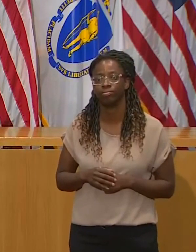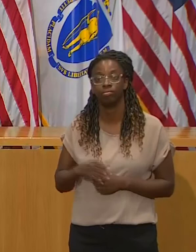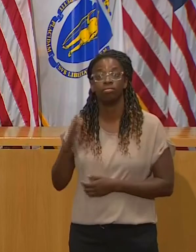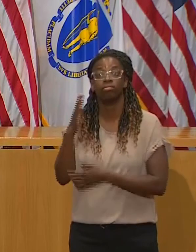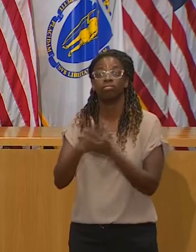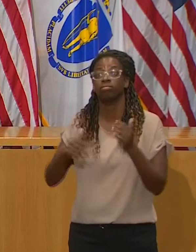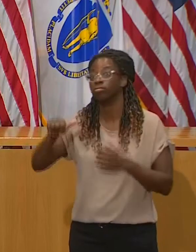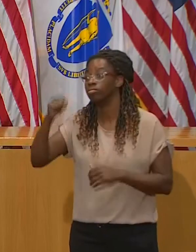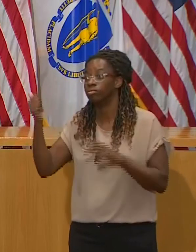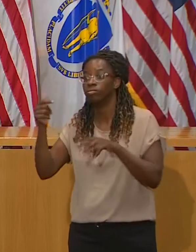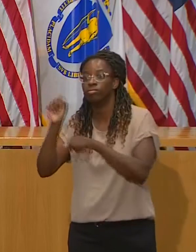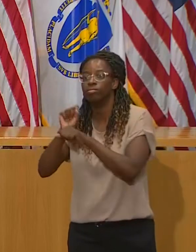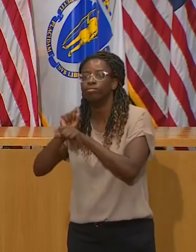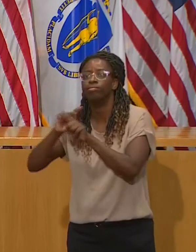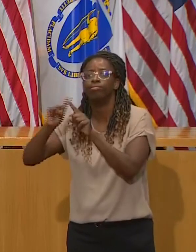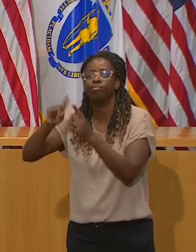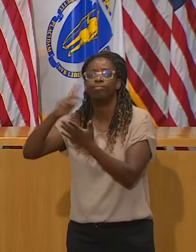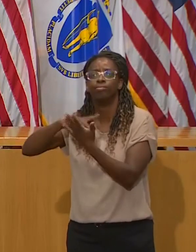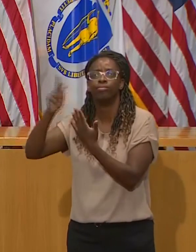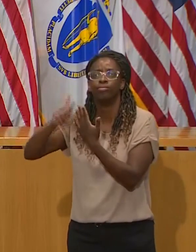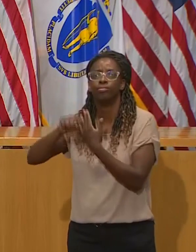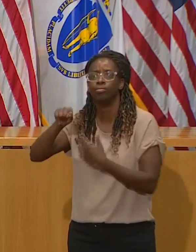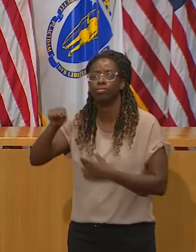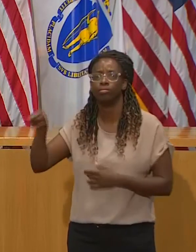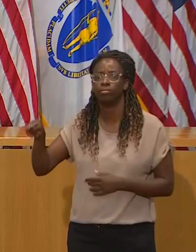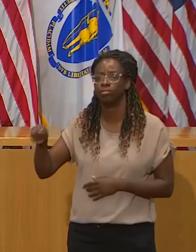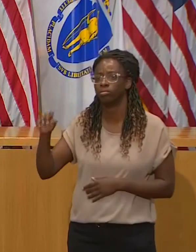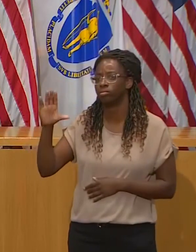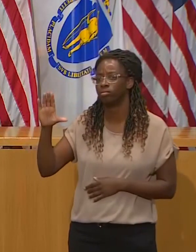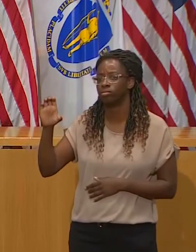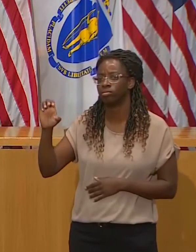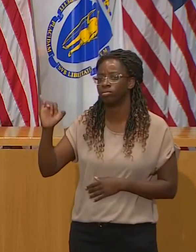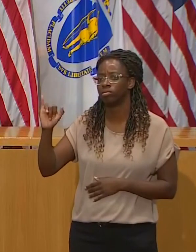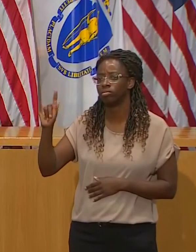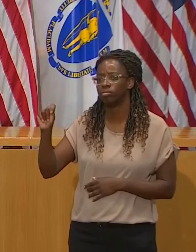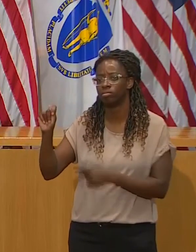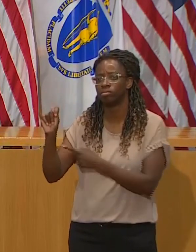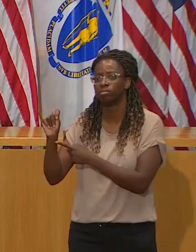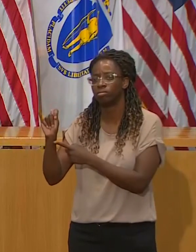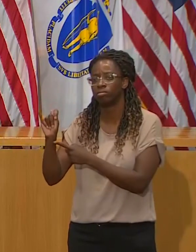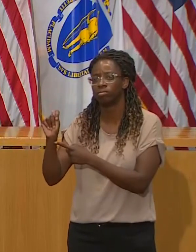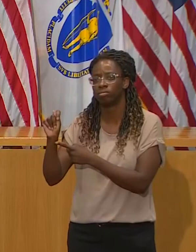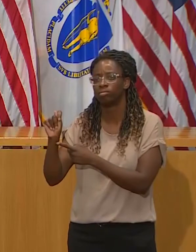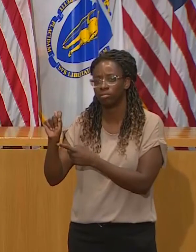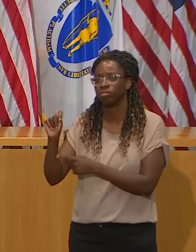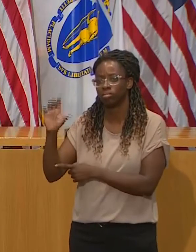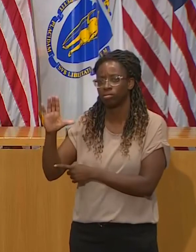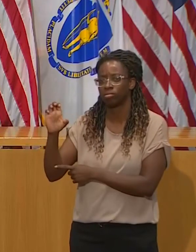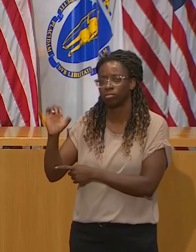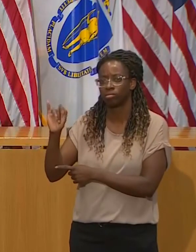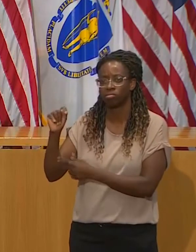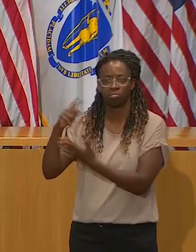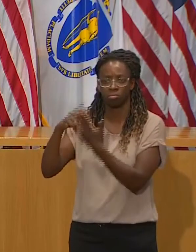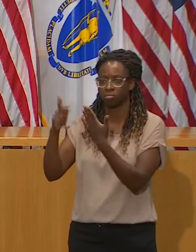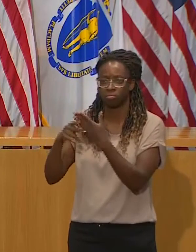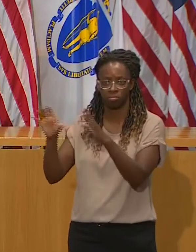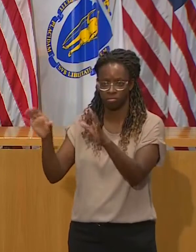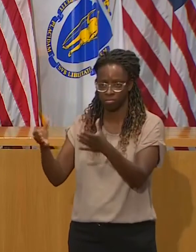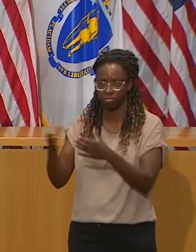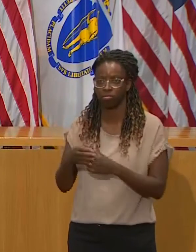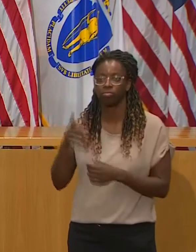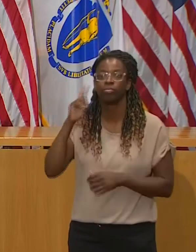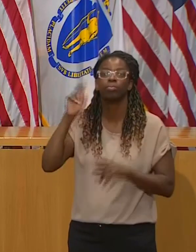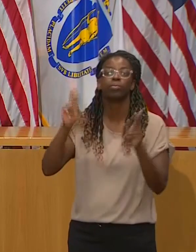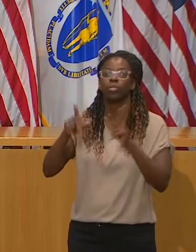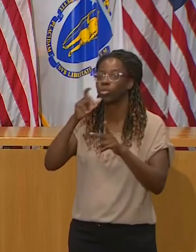the highest risk communities, identified by the testing apparatus that we have in place, has been targeted interventions in